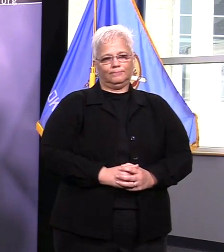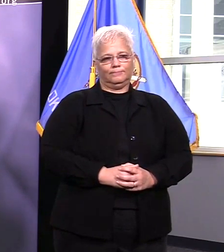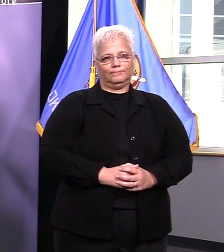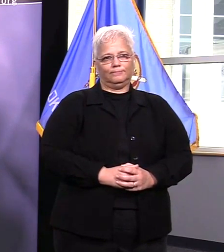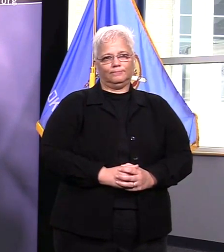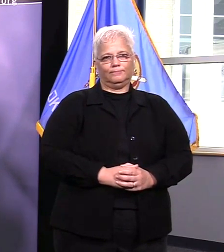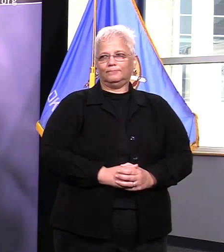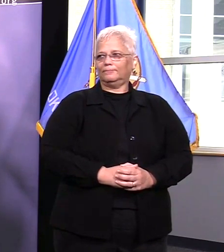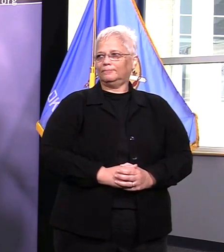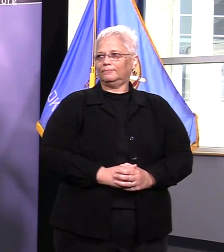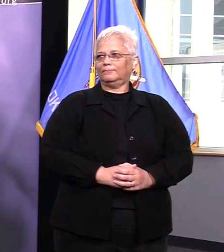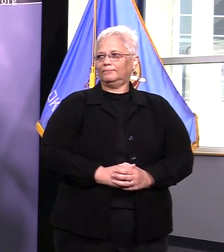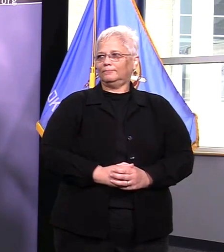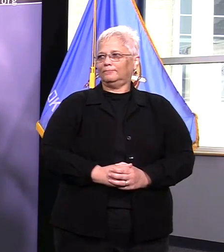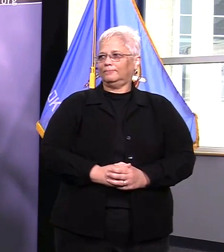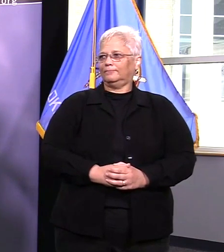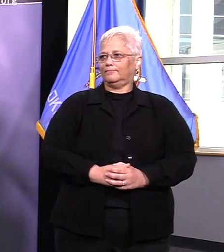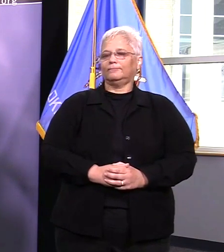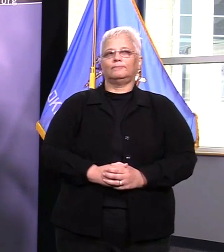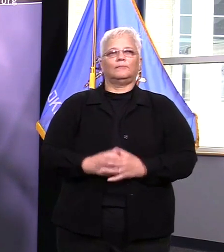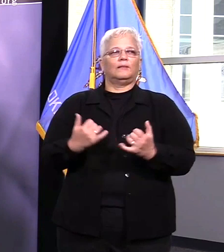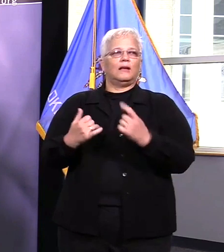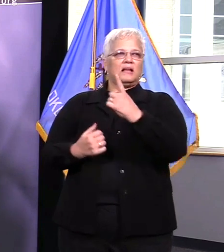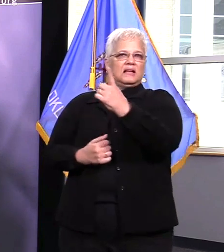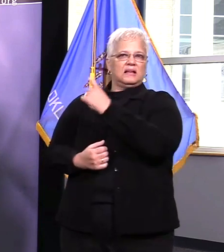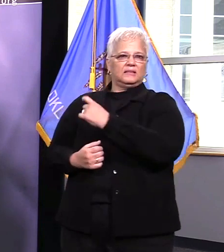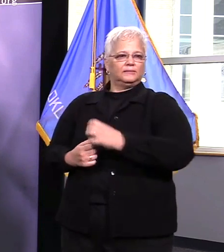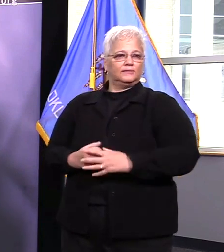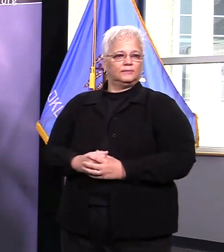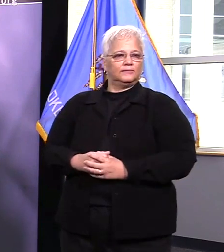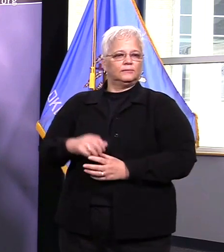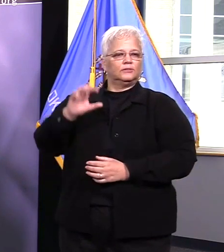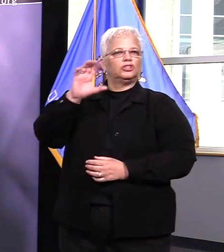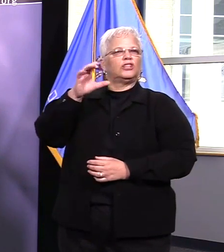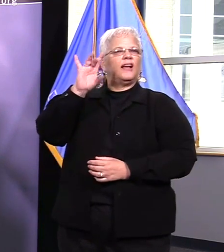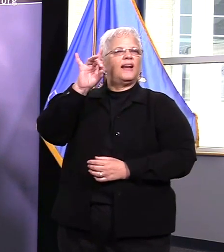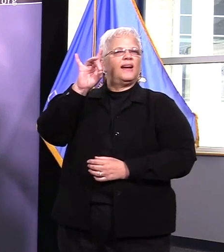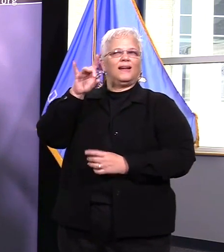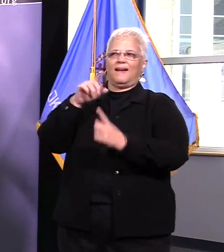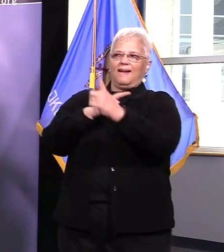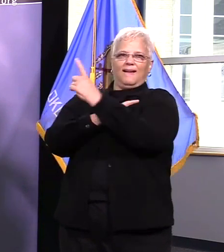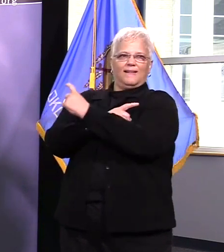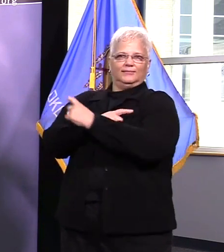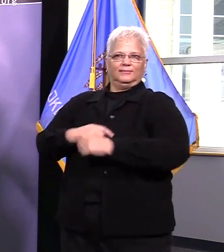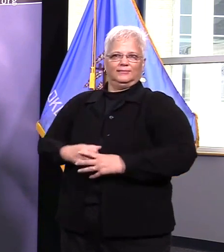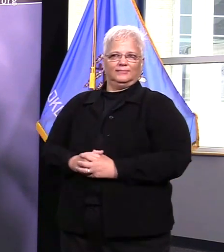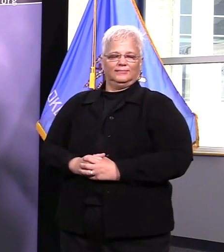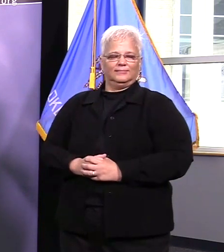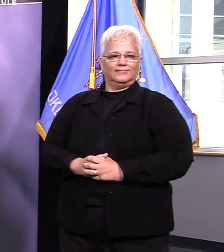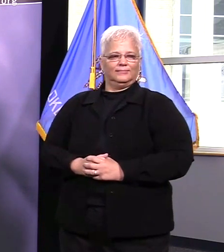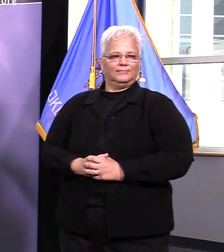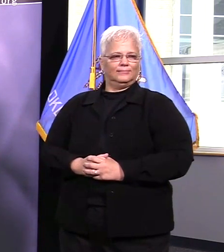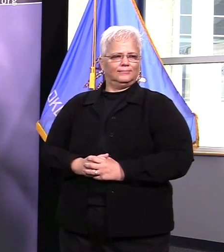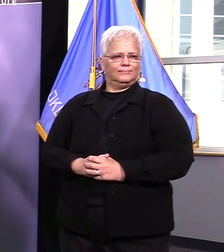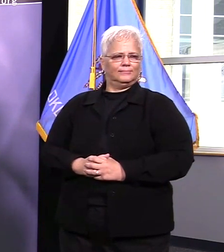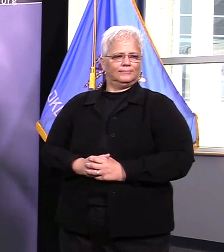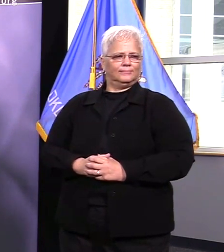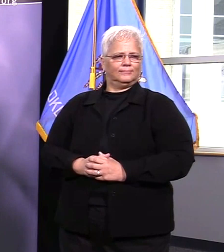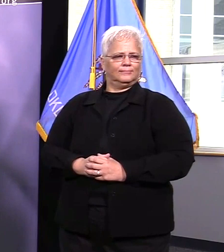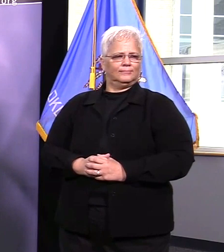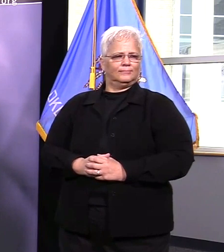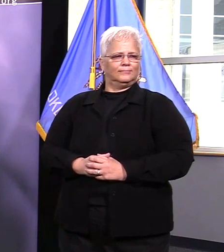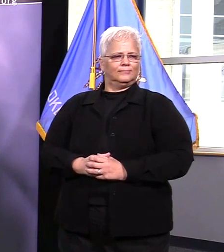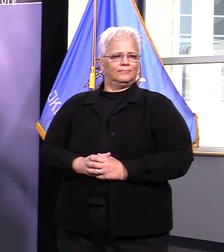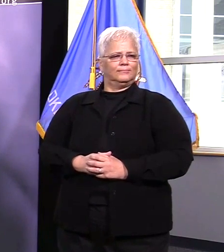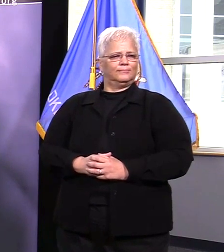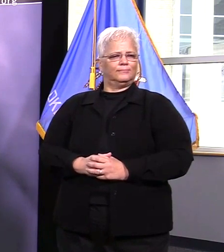from channel eight we're seeing several big box businesses like walmart limit how many customers are allowed inside